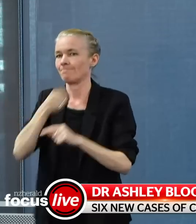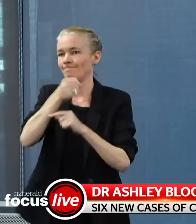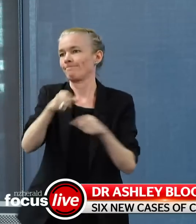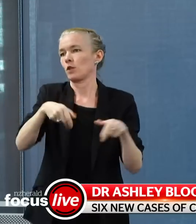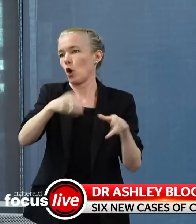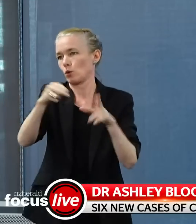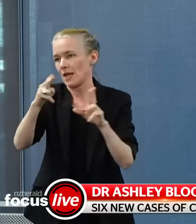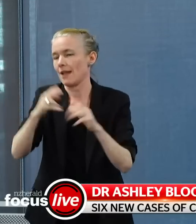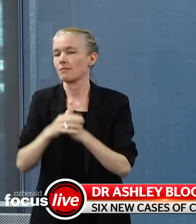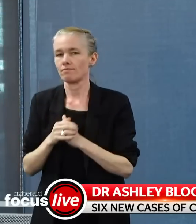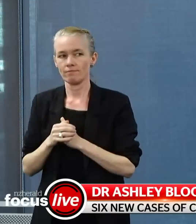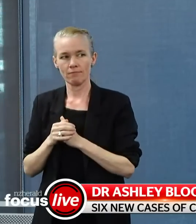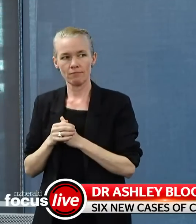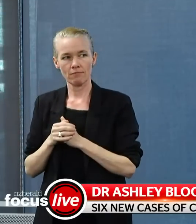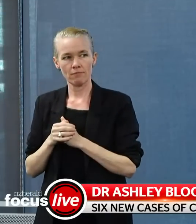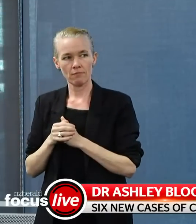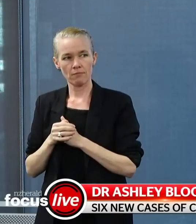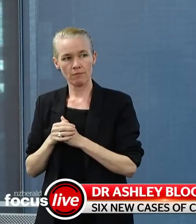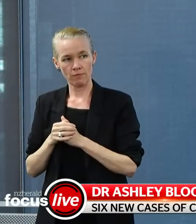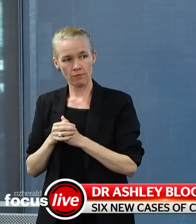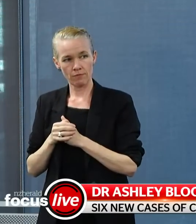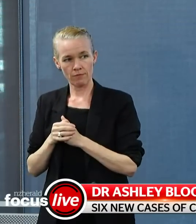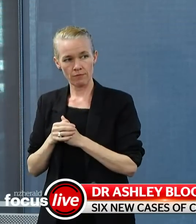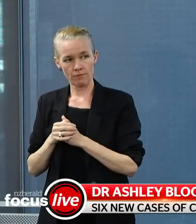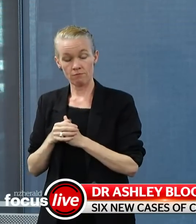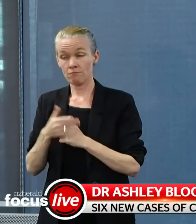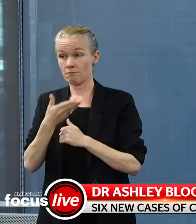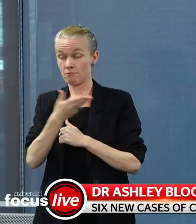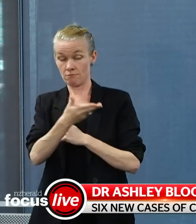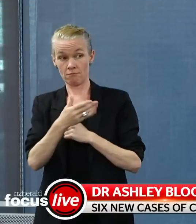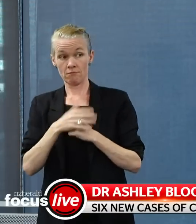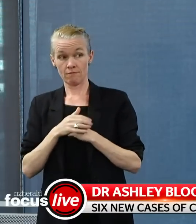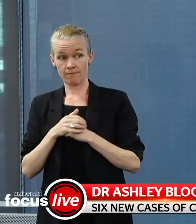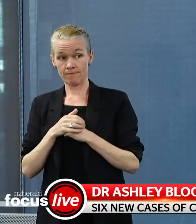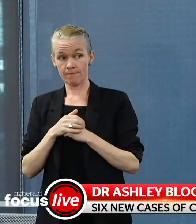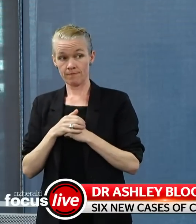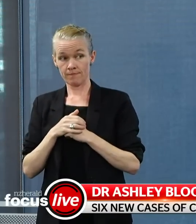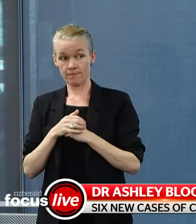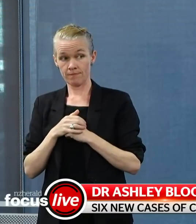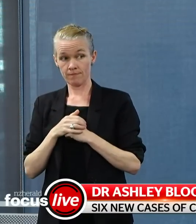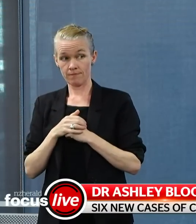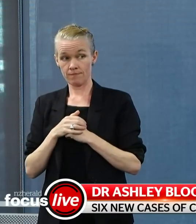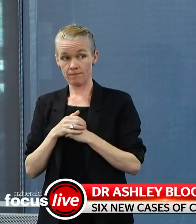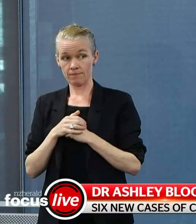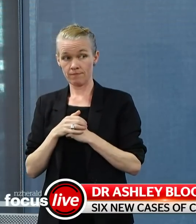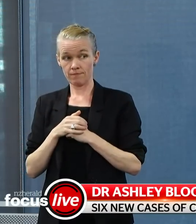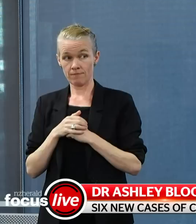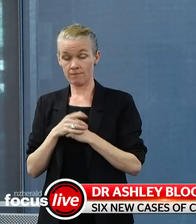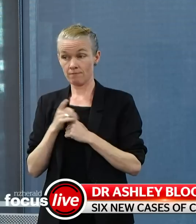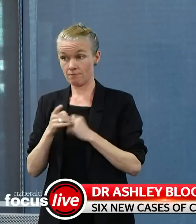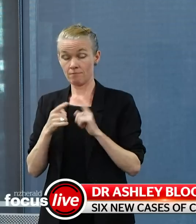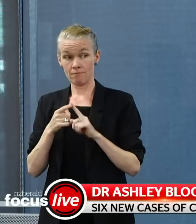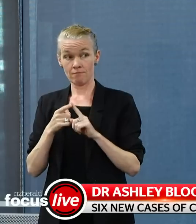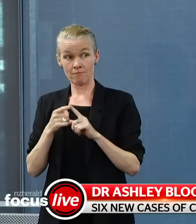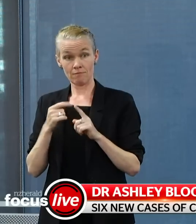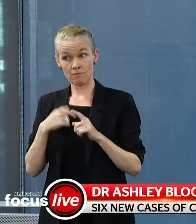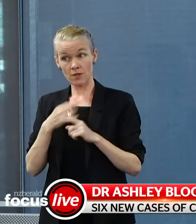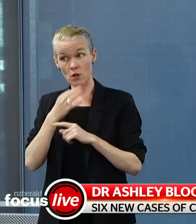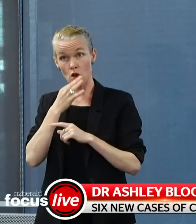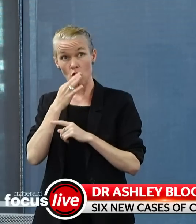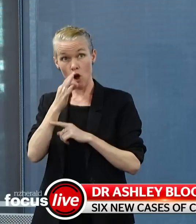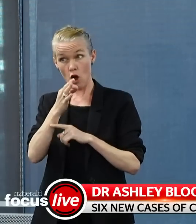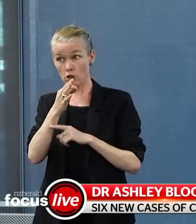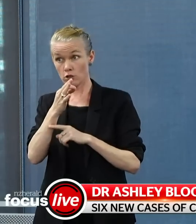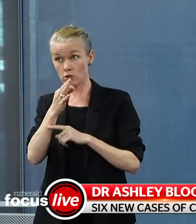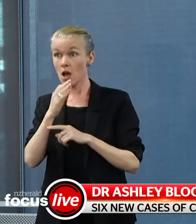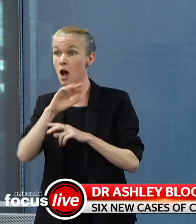of the sub-clusters, with the outbreak overall, have you seen any other jurisdictions using genome sequencing like we're using it? And